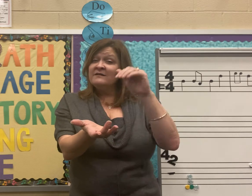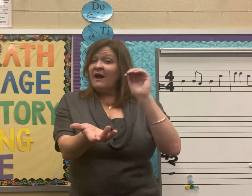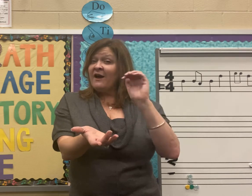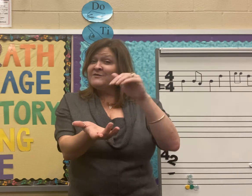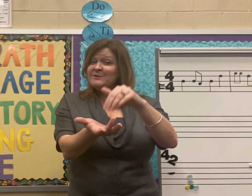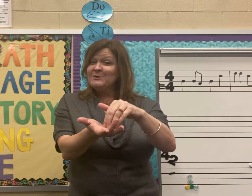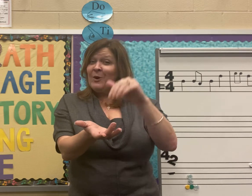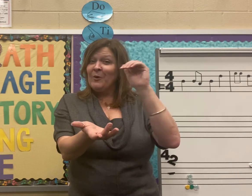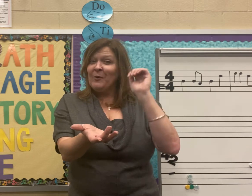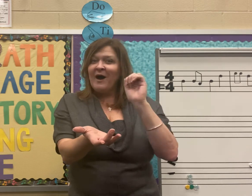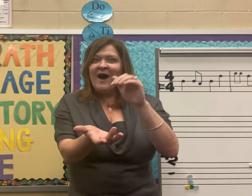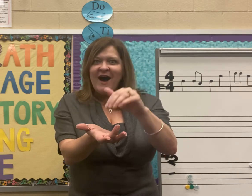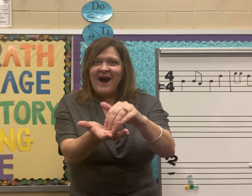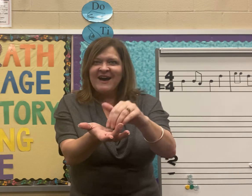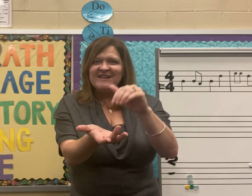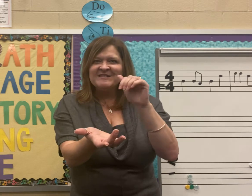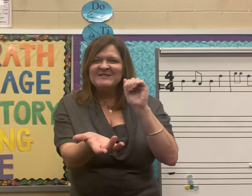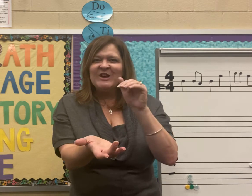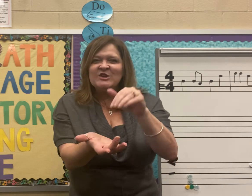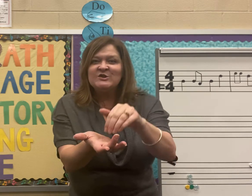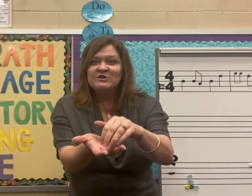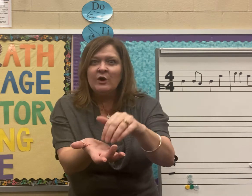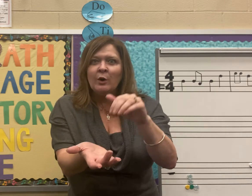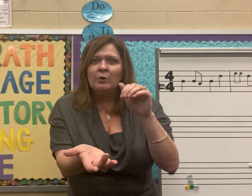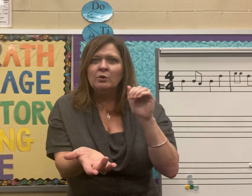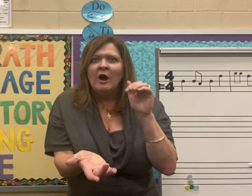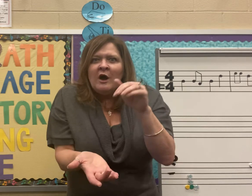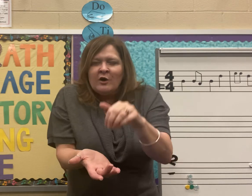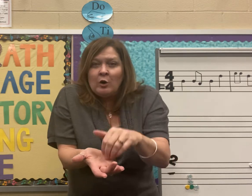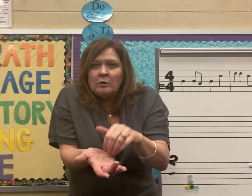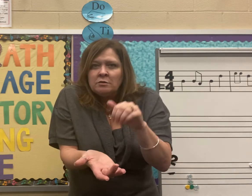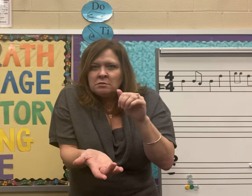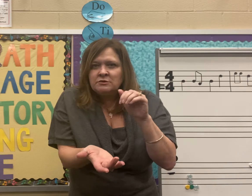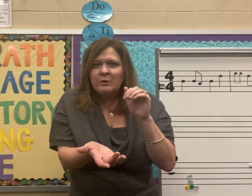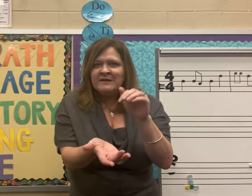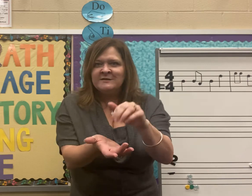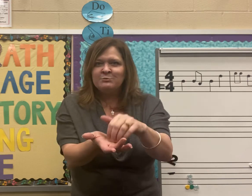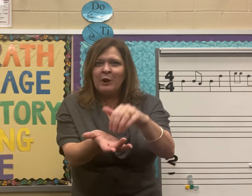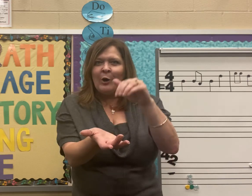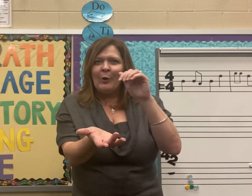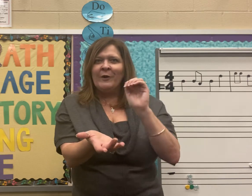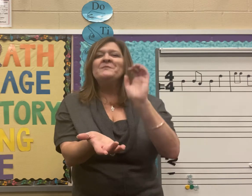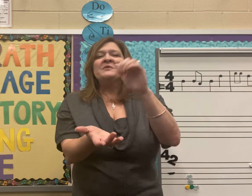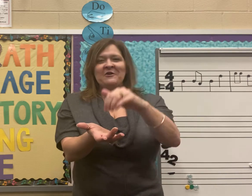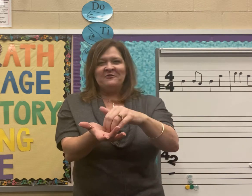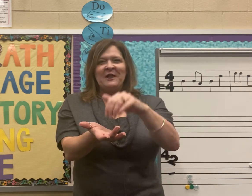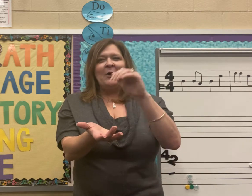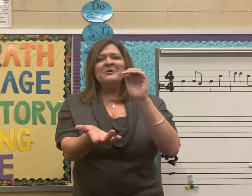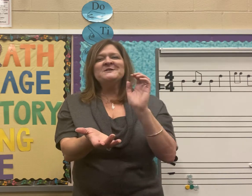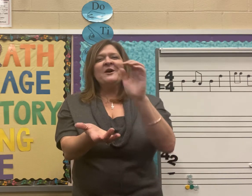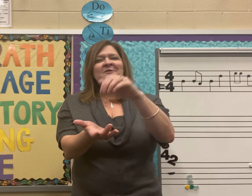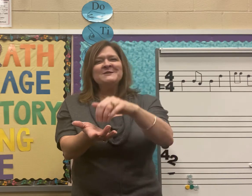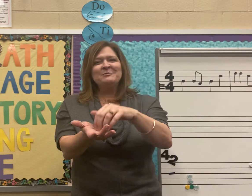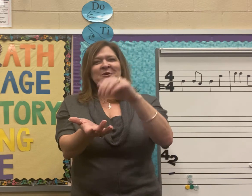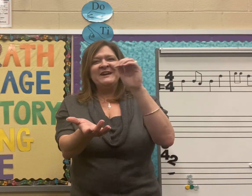have snow. Ice, snow, cold winds blow. Flowers of spring